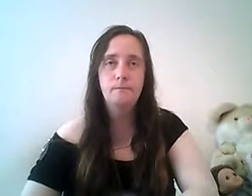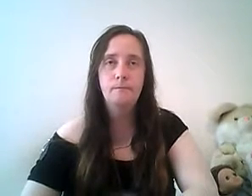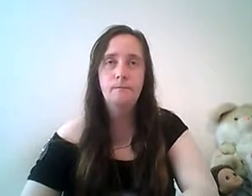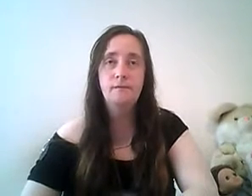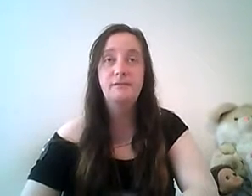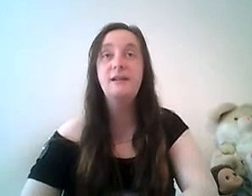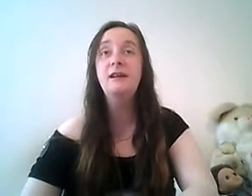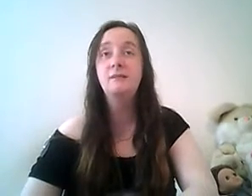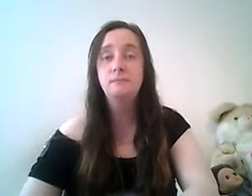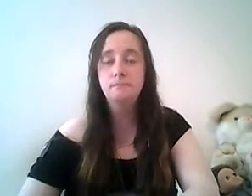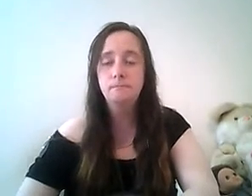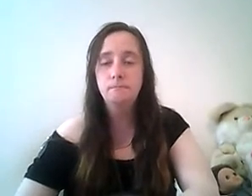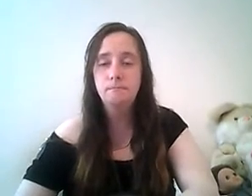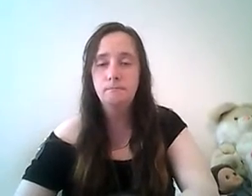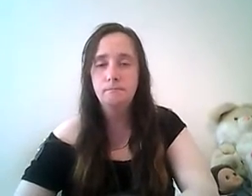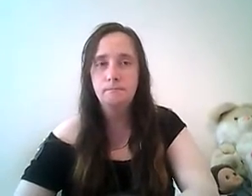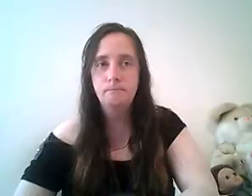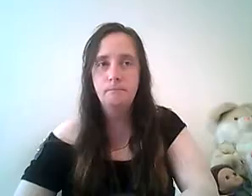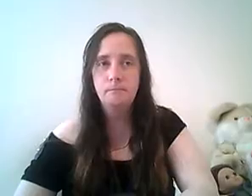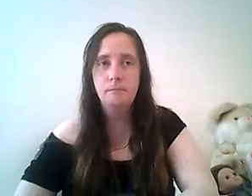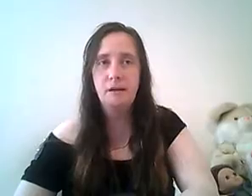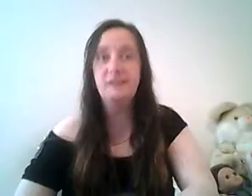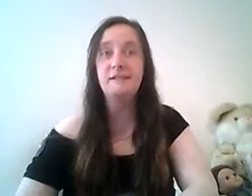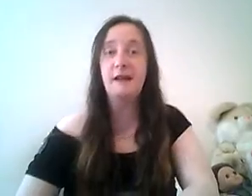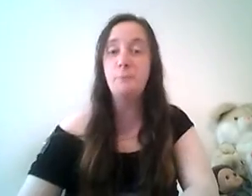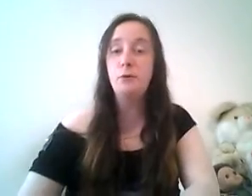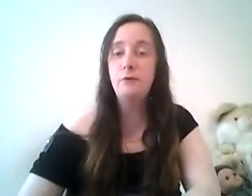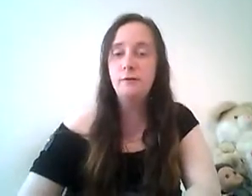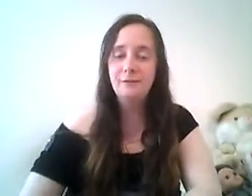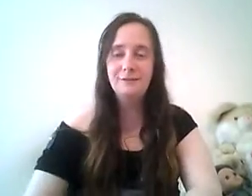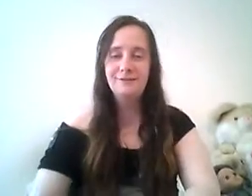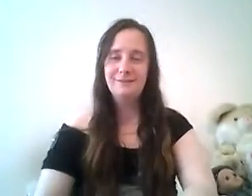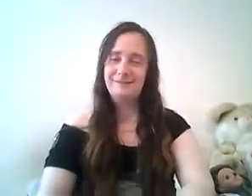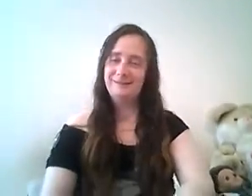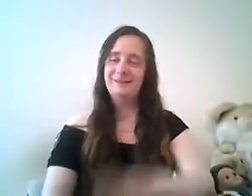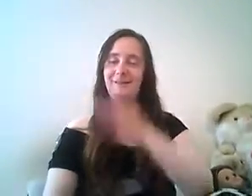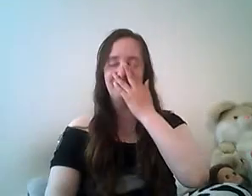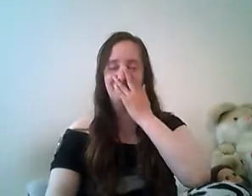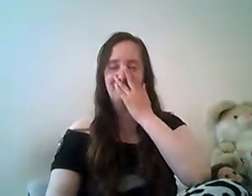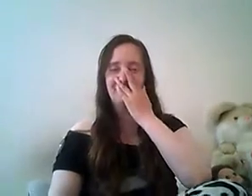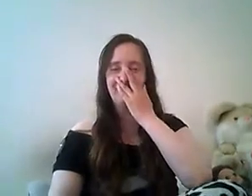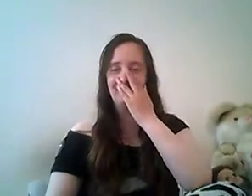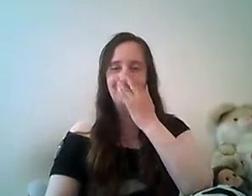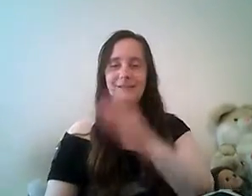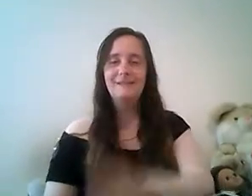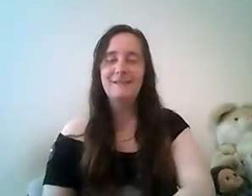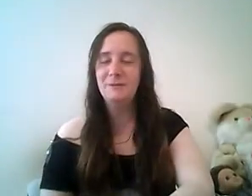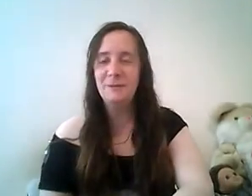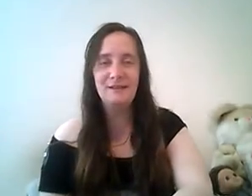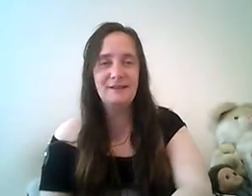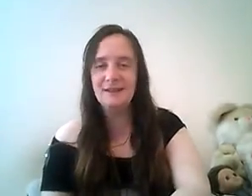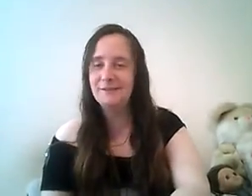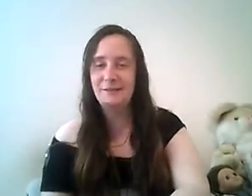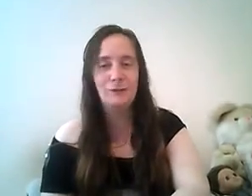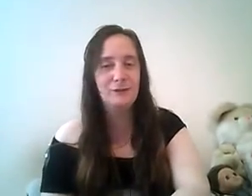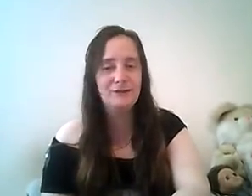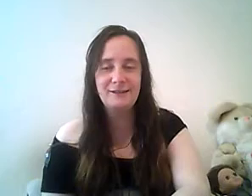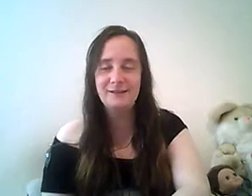dina dina i need a tampon oh suddenly you went you had to go there didn't you